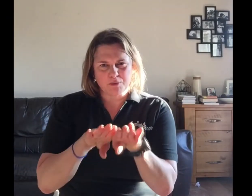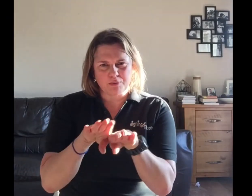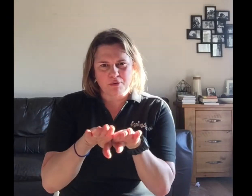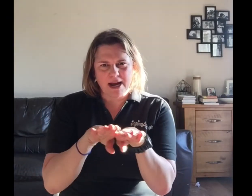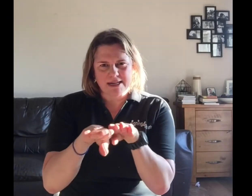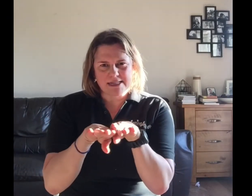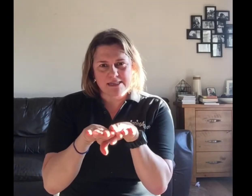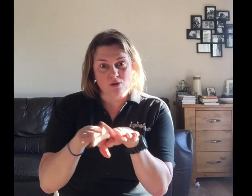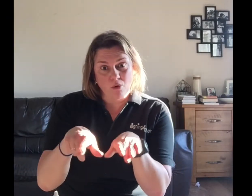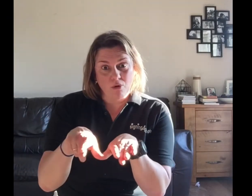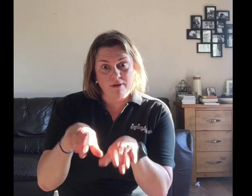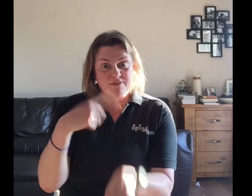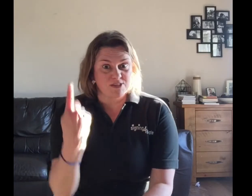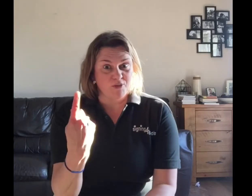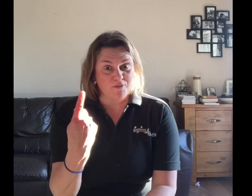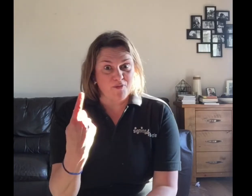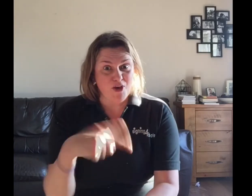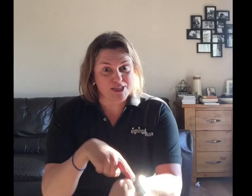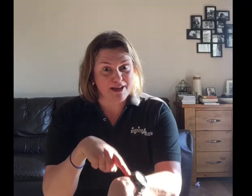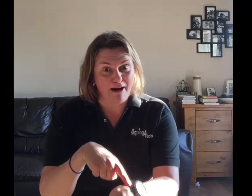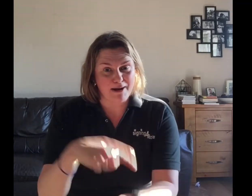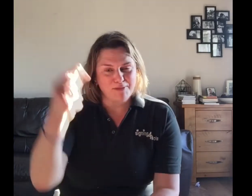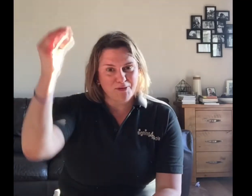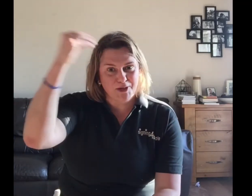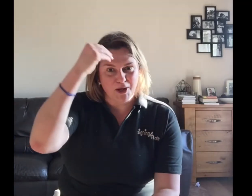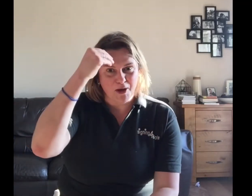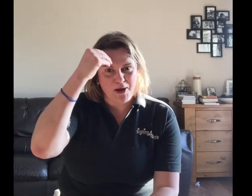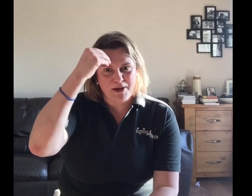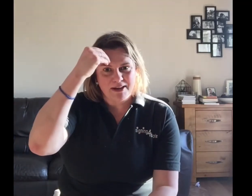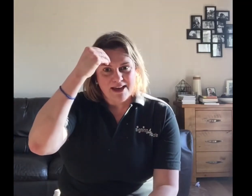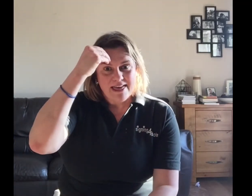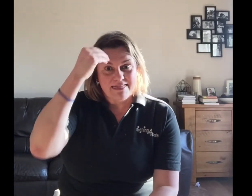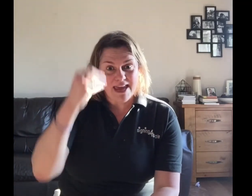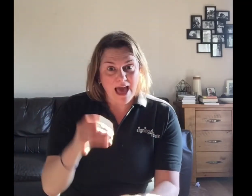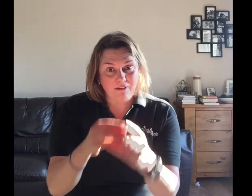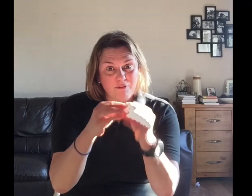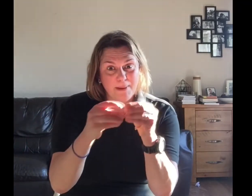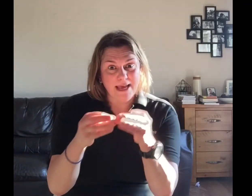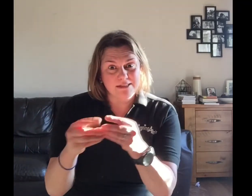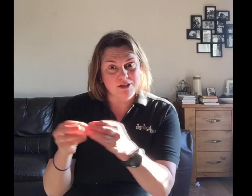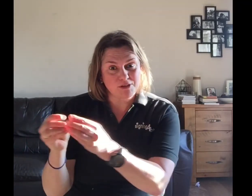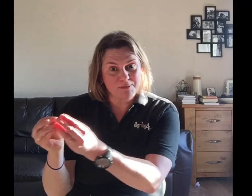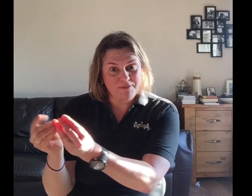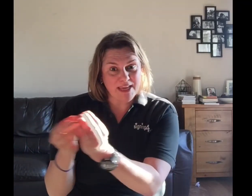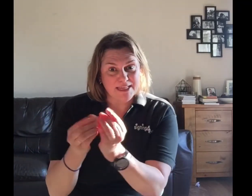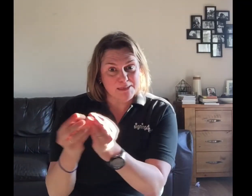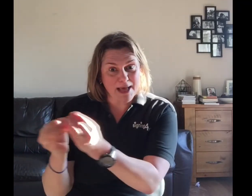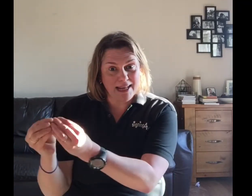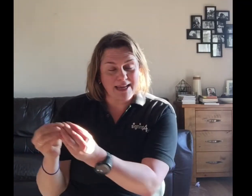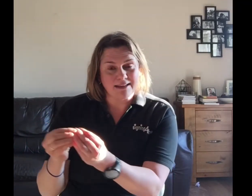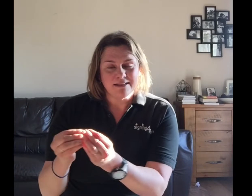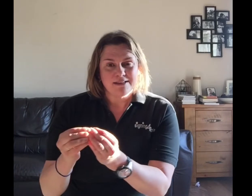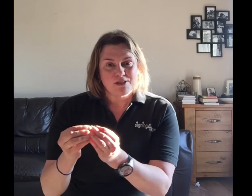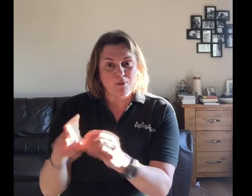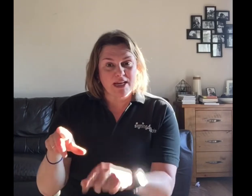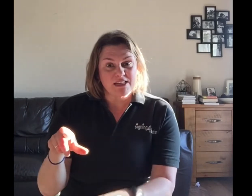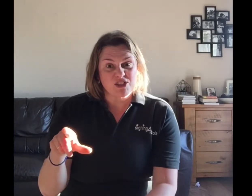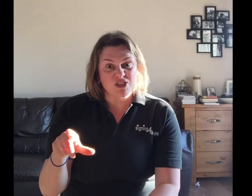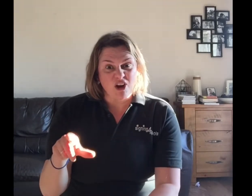practice or if it's your first time you could learn the alphabet and do some finger spelling. So we're going to start